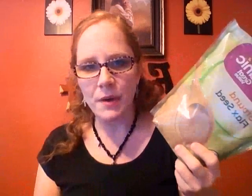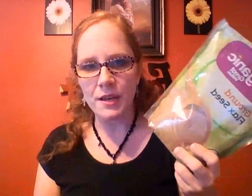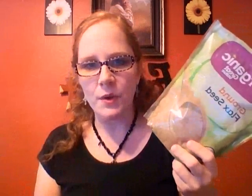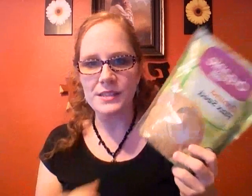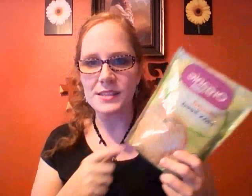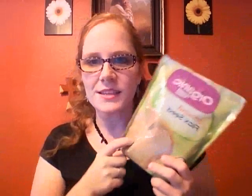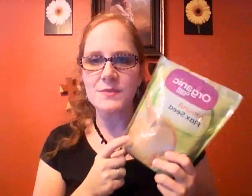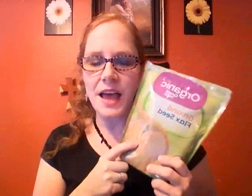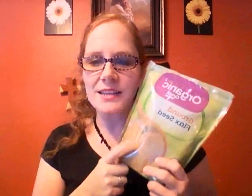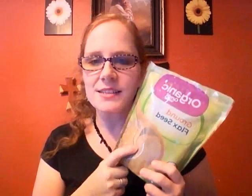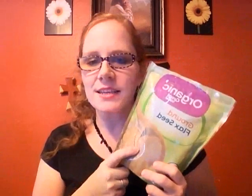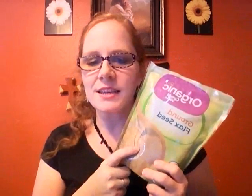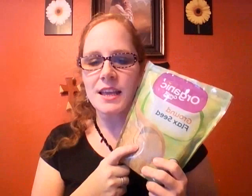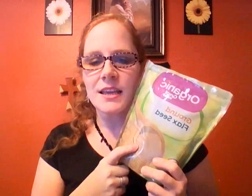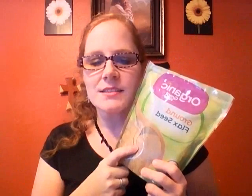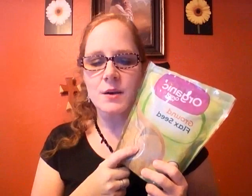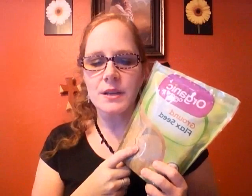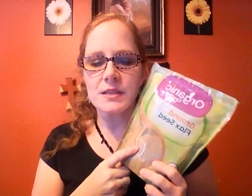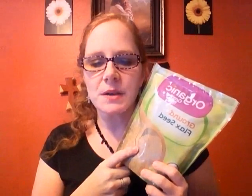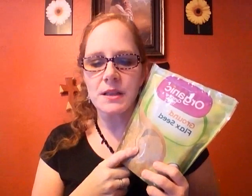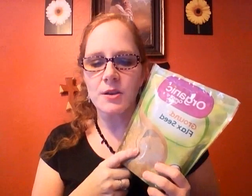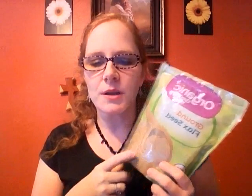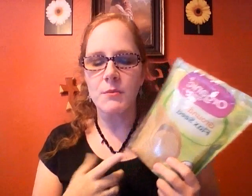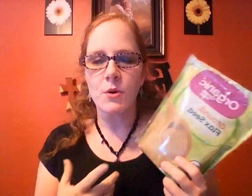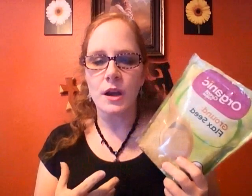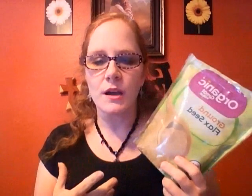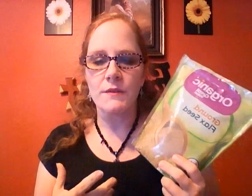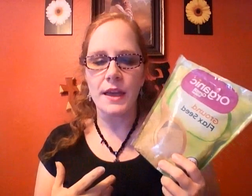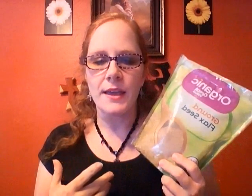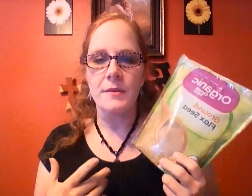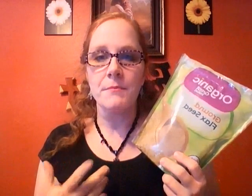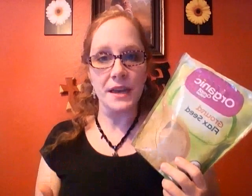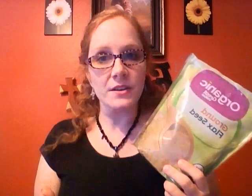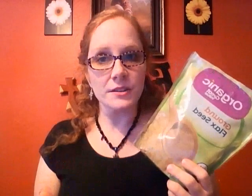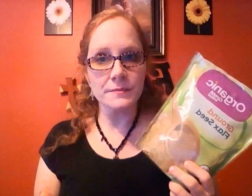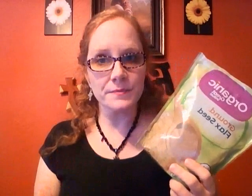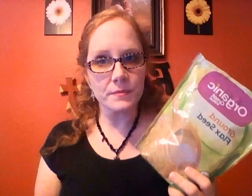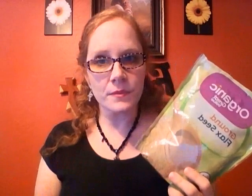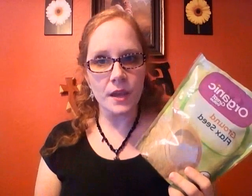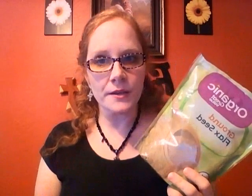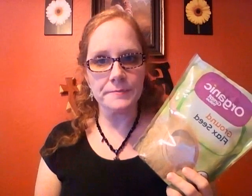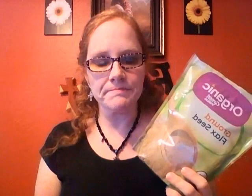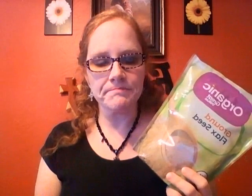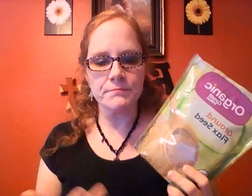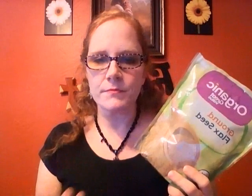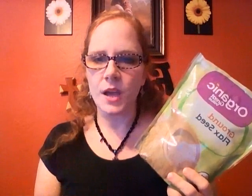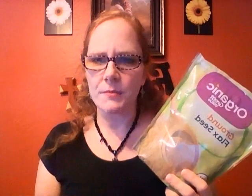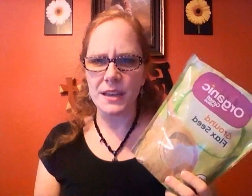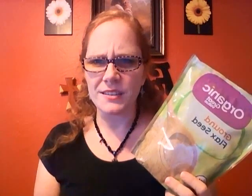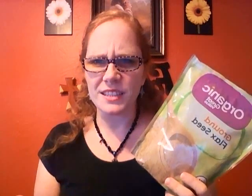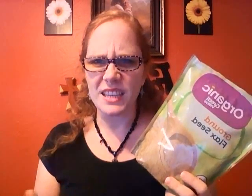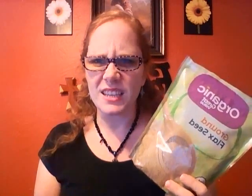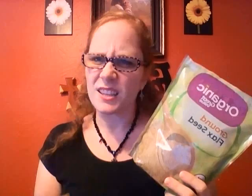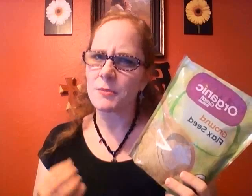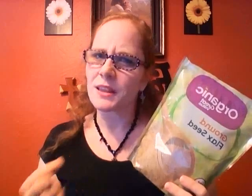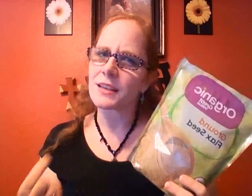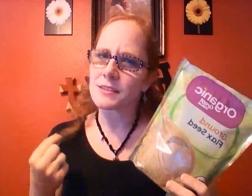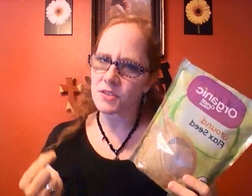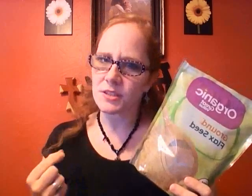body wants us because flax seed is going to be a little bit more of a medical a medical need and a little bit less of just